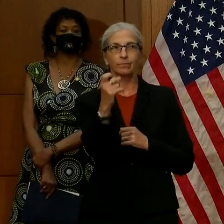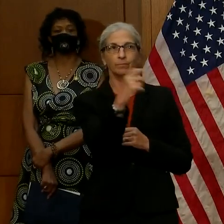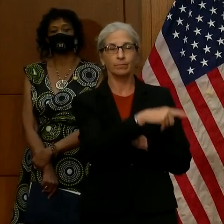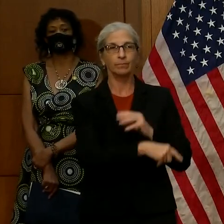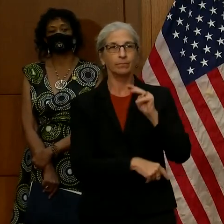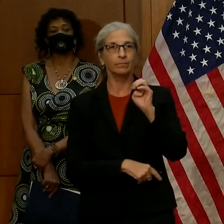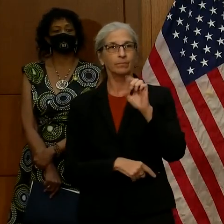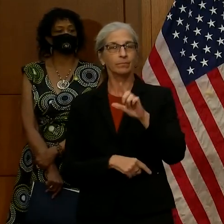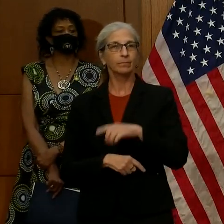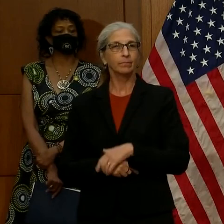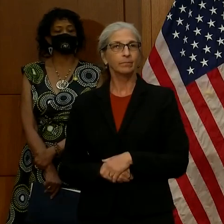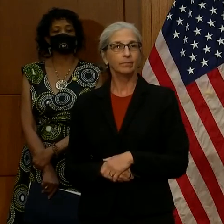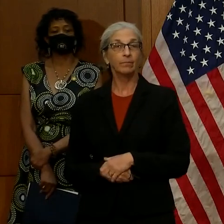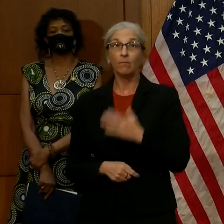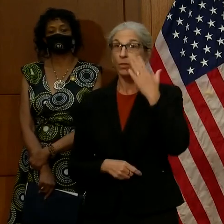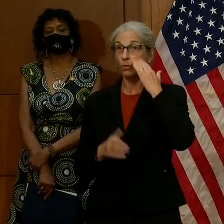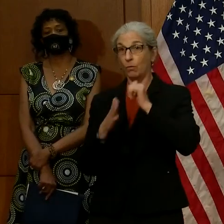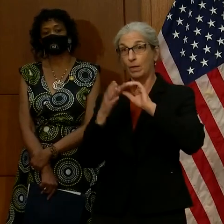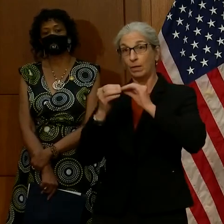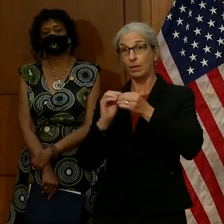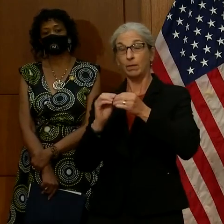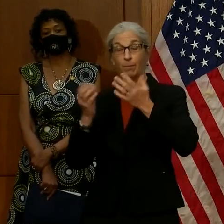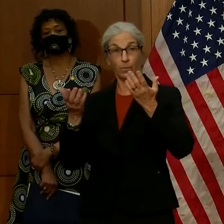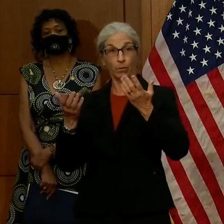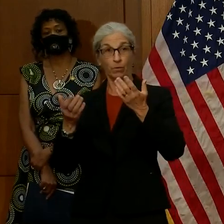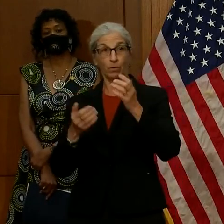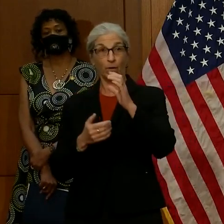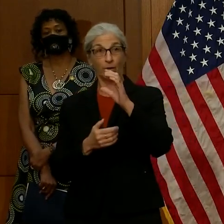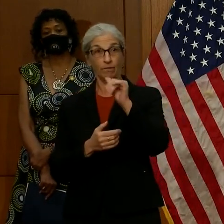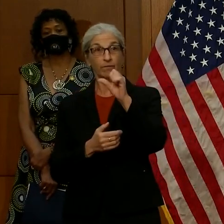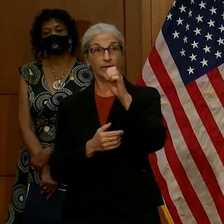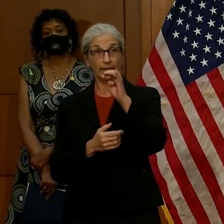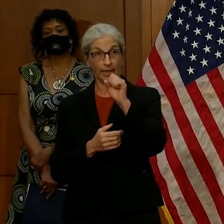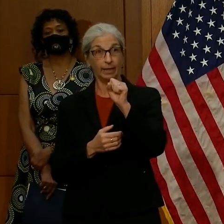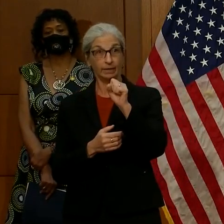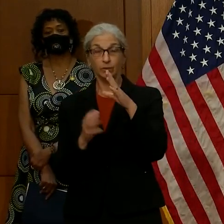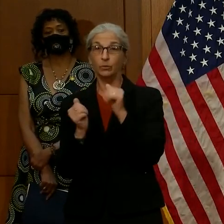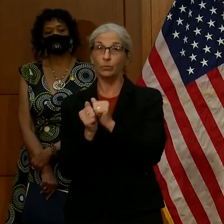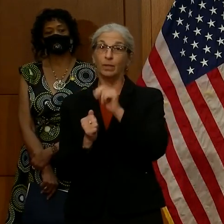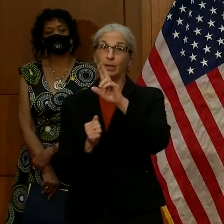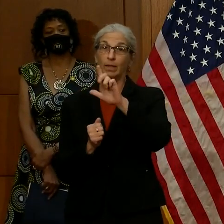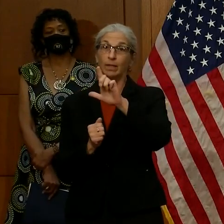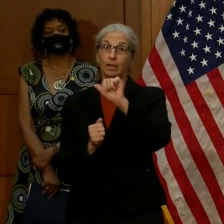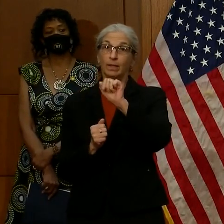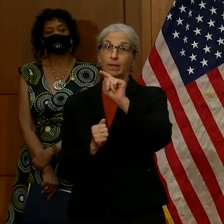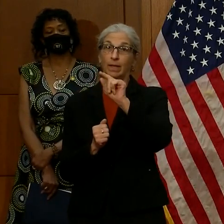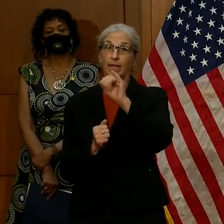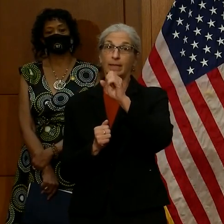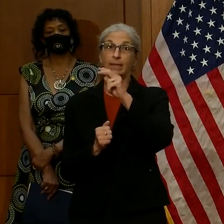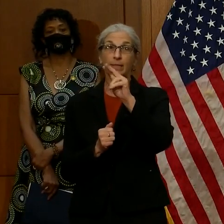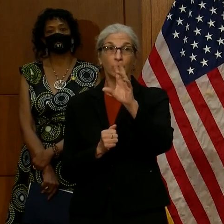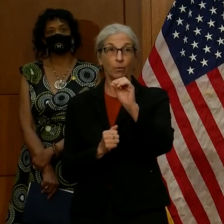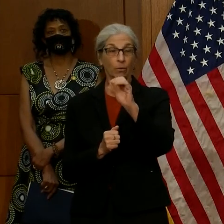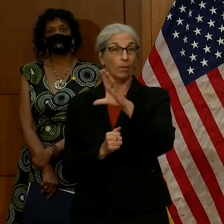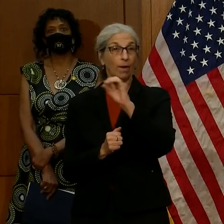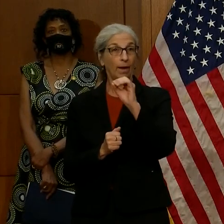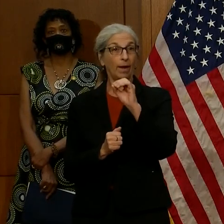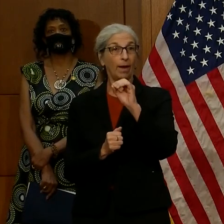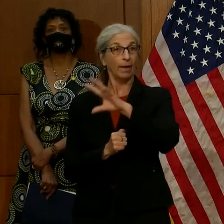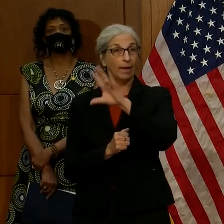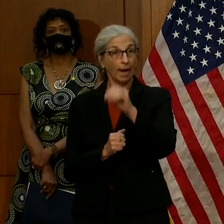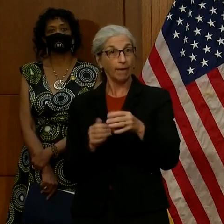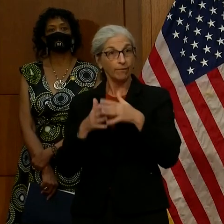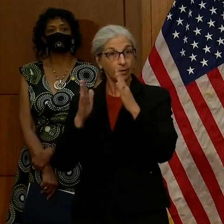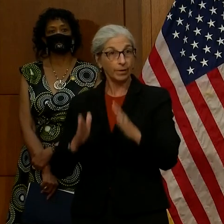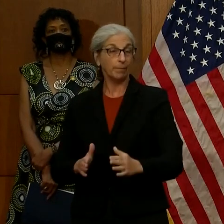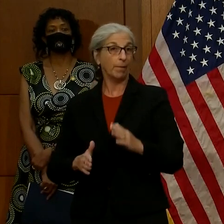So as you know, the number of cases of COVID-19 among the Latino and African-American population remain disproportionately